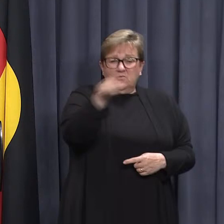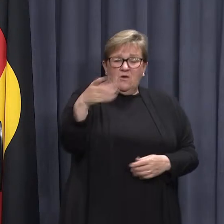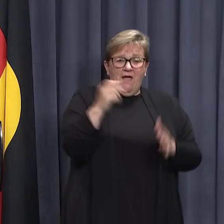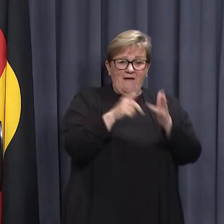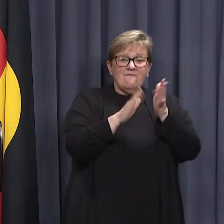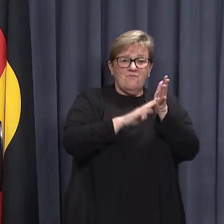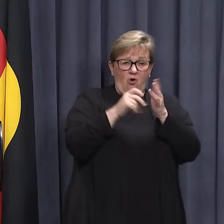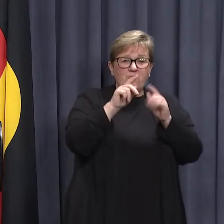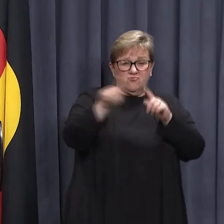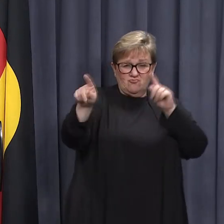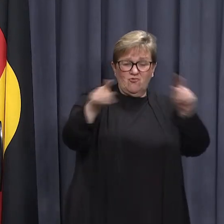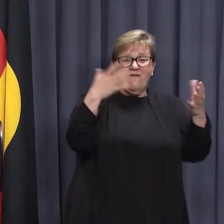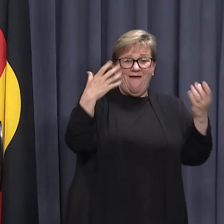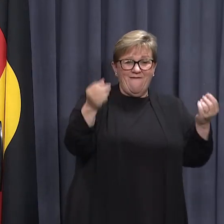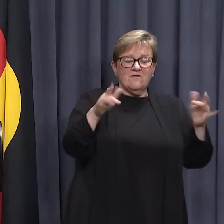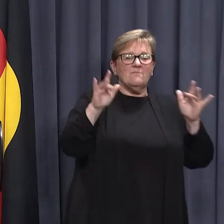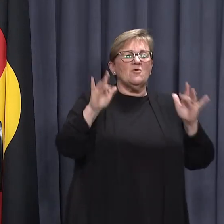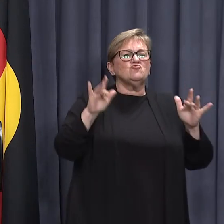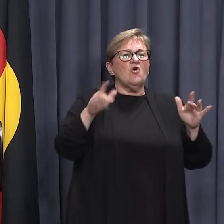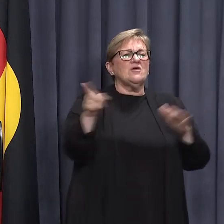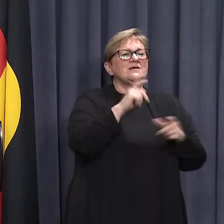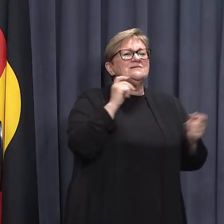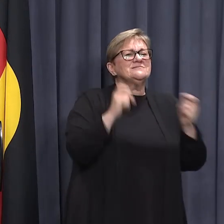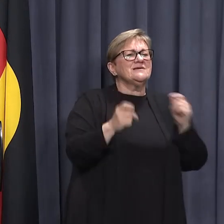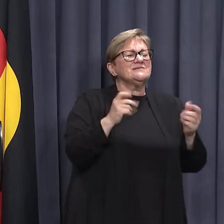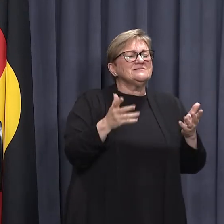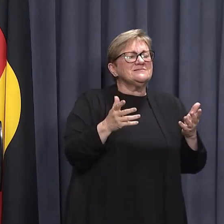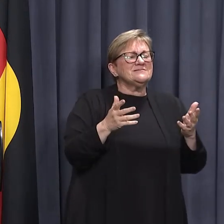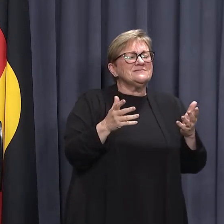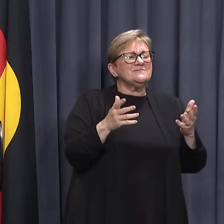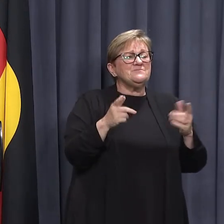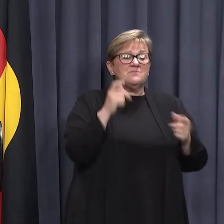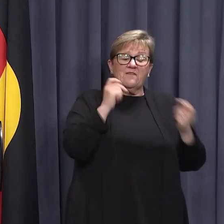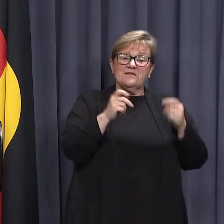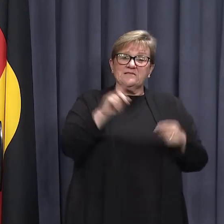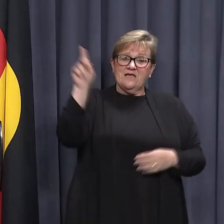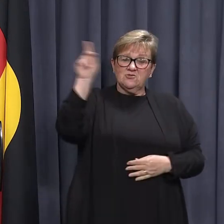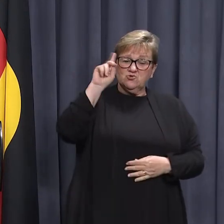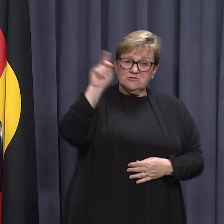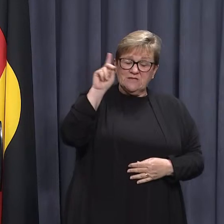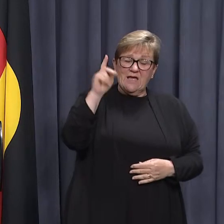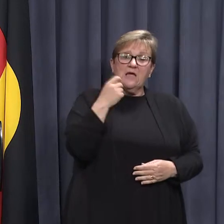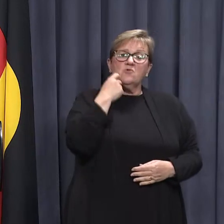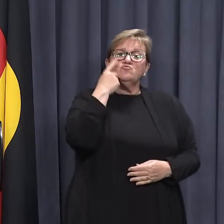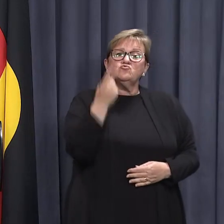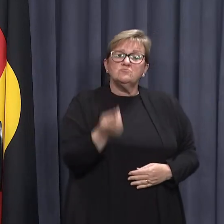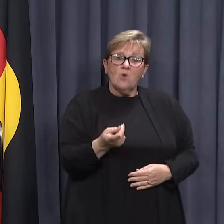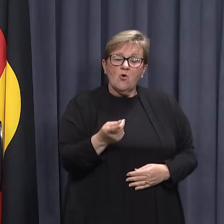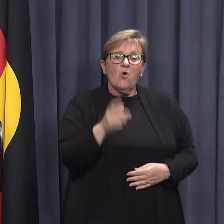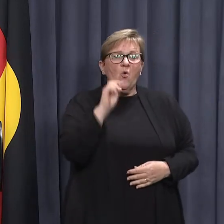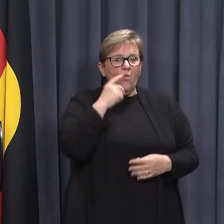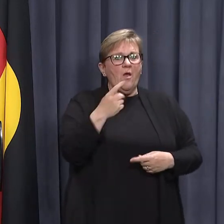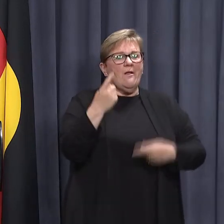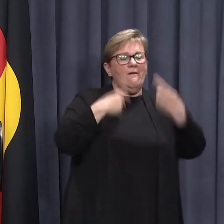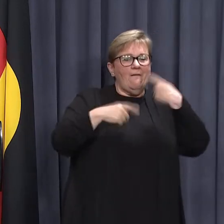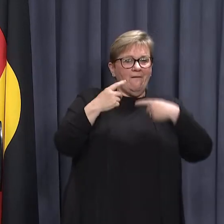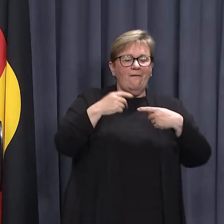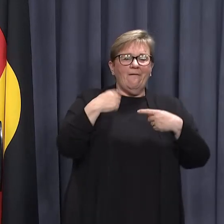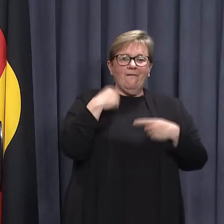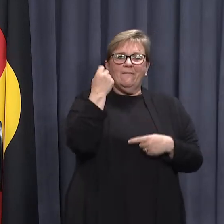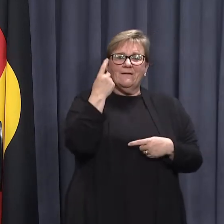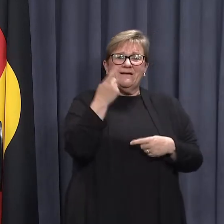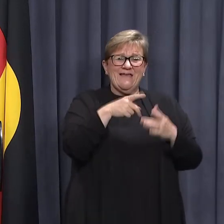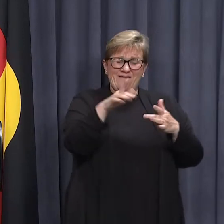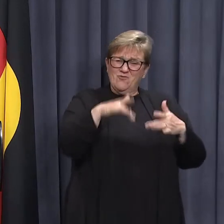community and we need to track them down. Test results that are returned today and tomorrow will be telling. Please,